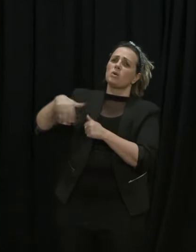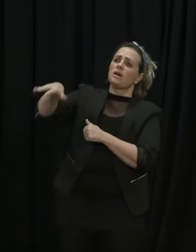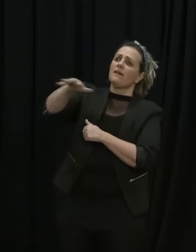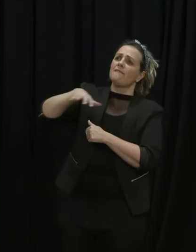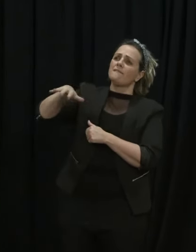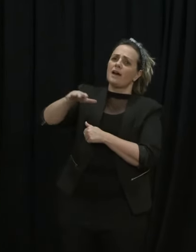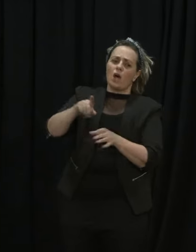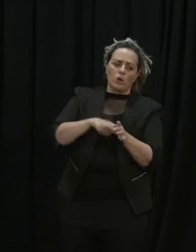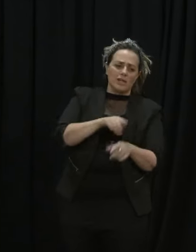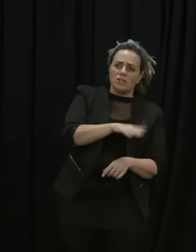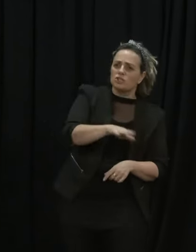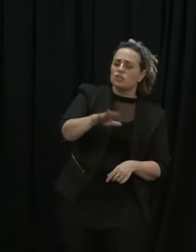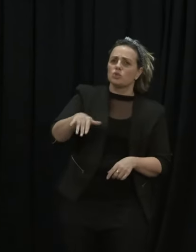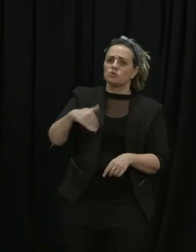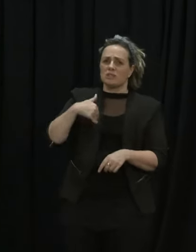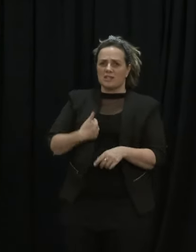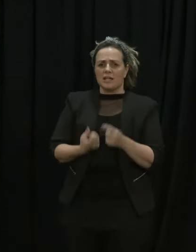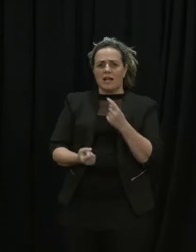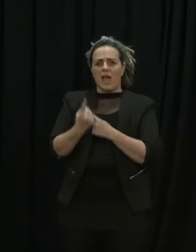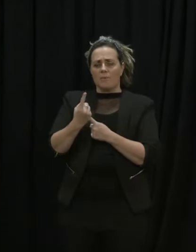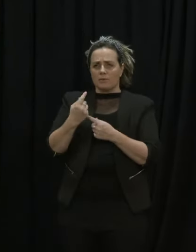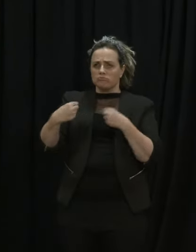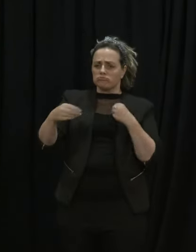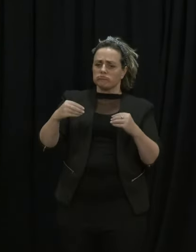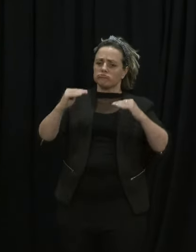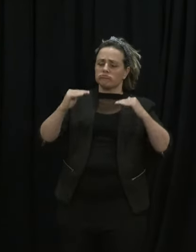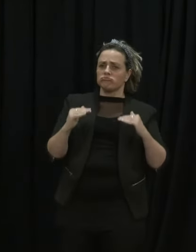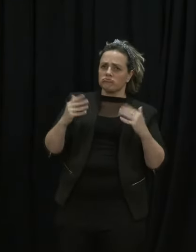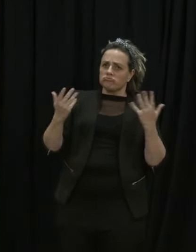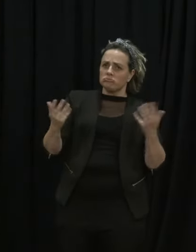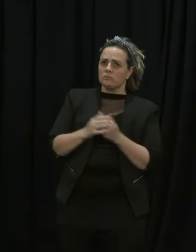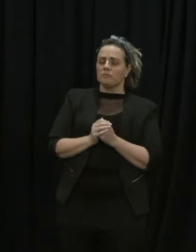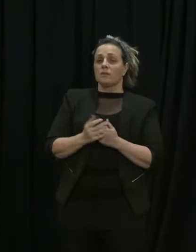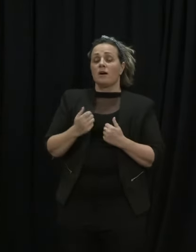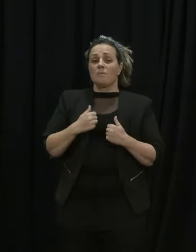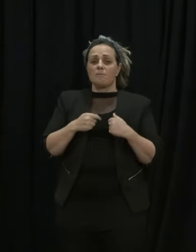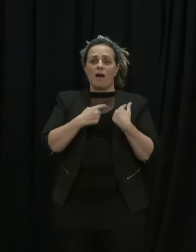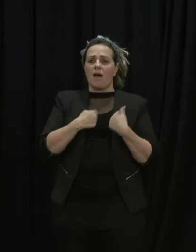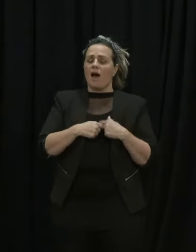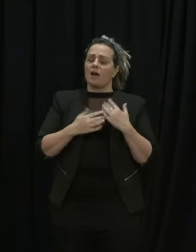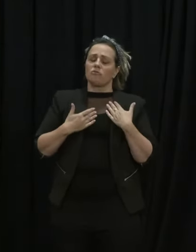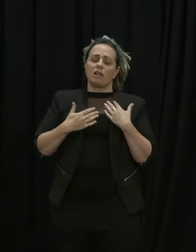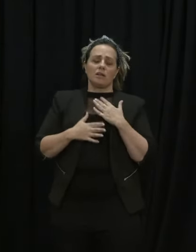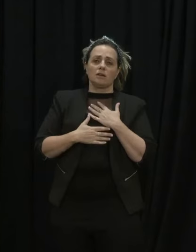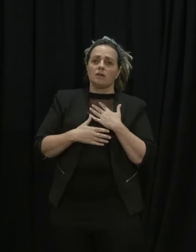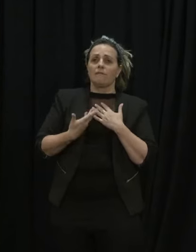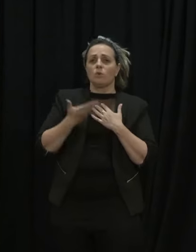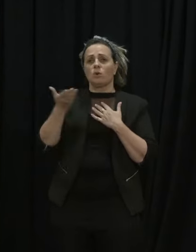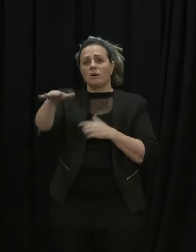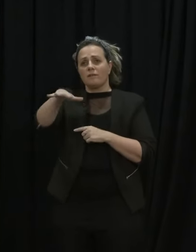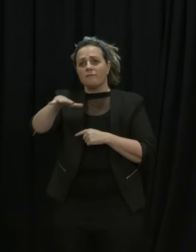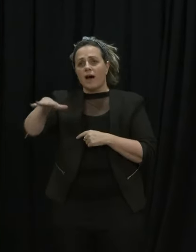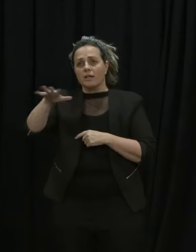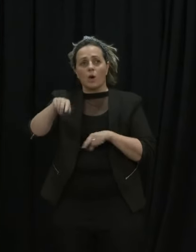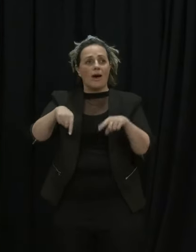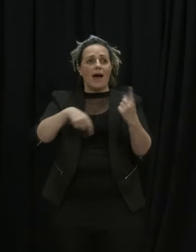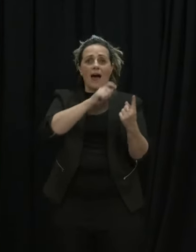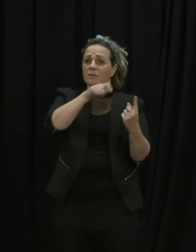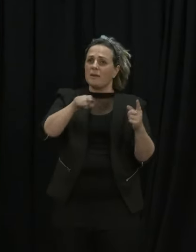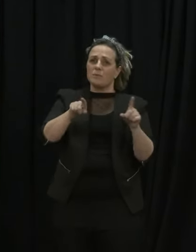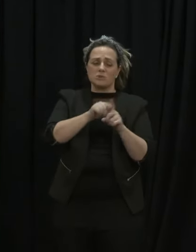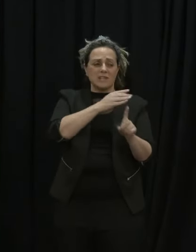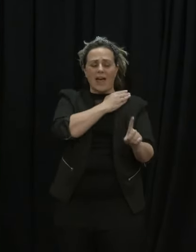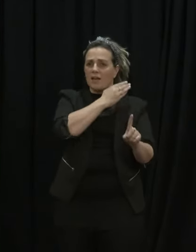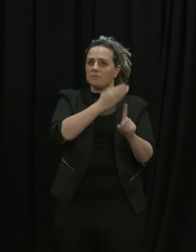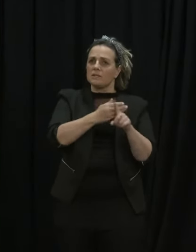young children yeah look again you know my heart goes out to this whānau and to all of the others who have been through this it is